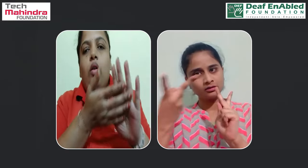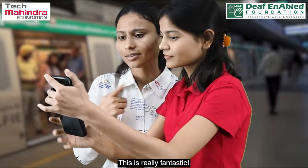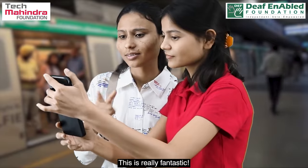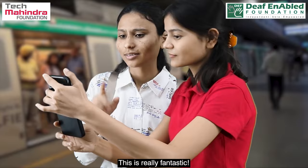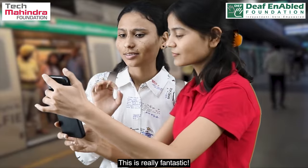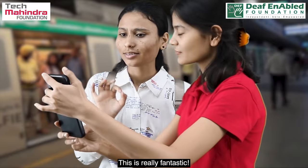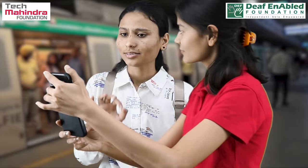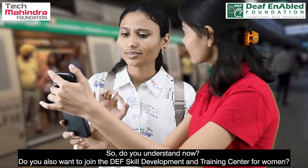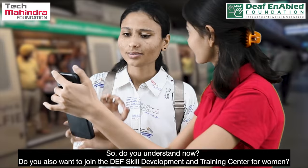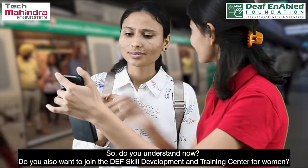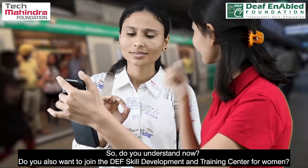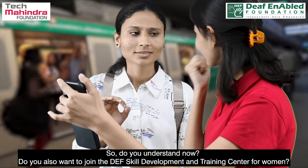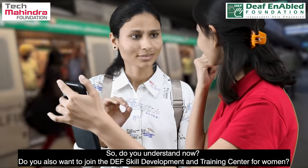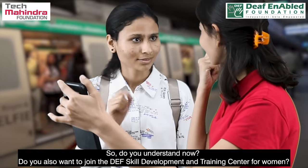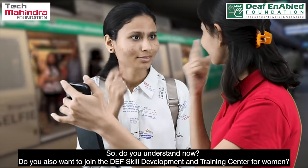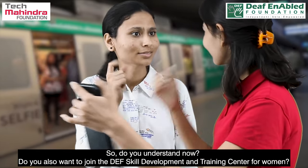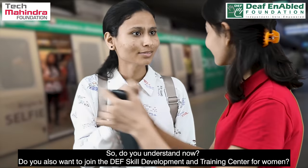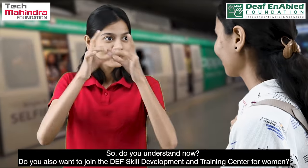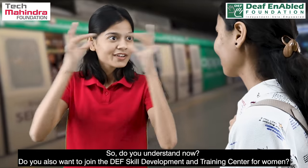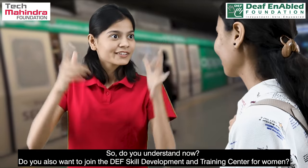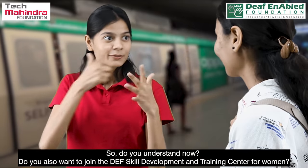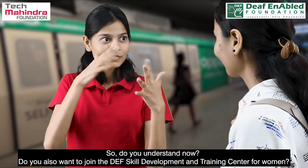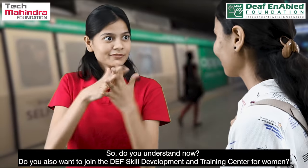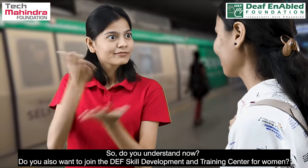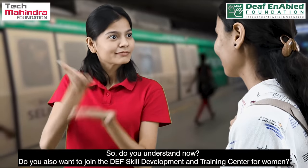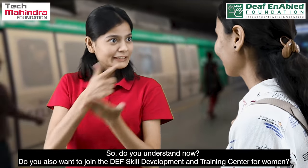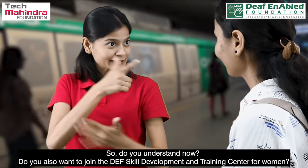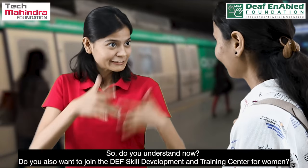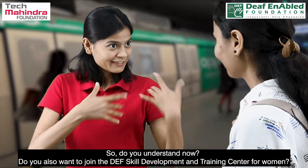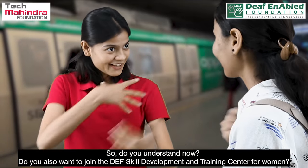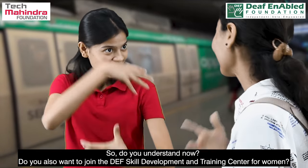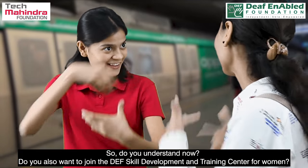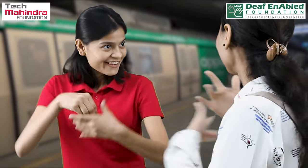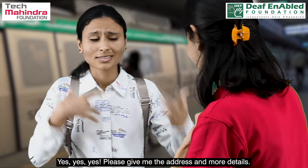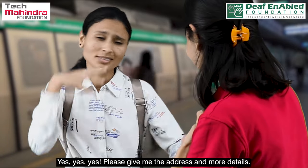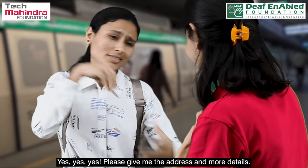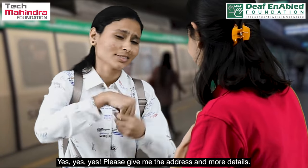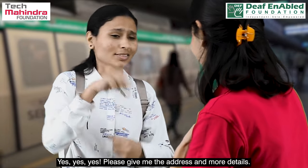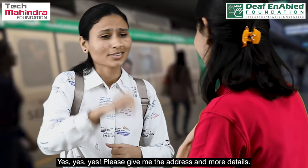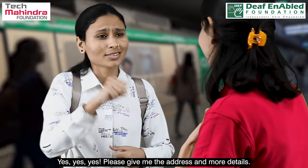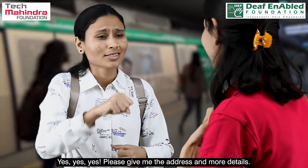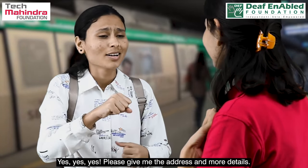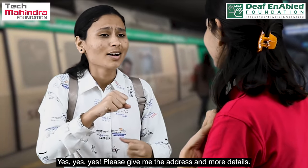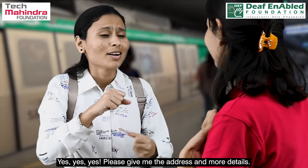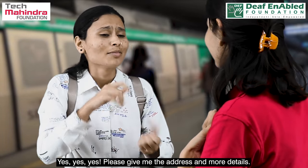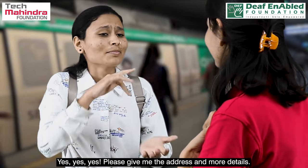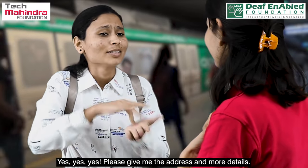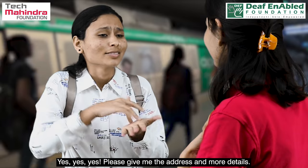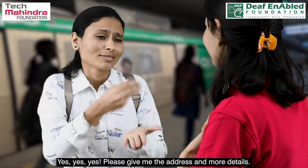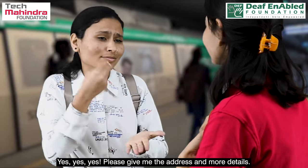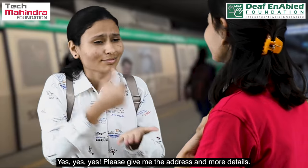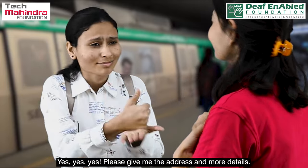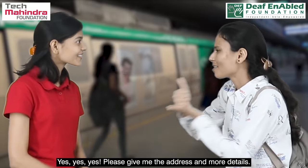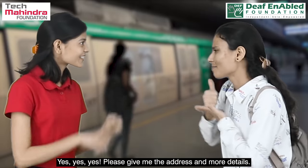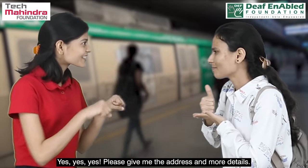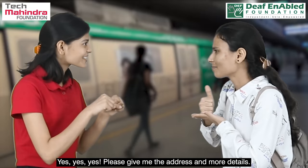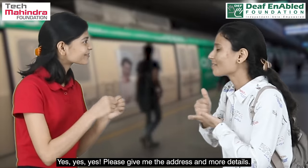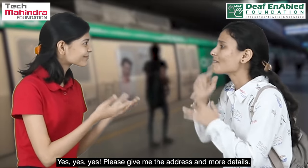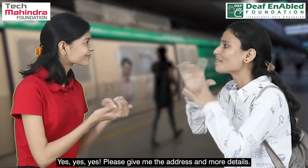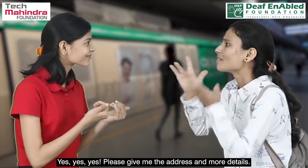This is really fantastic. So do you understand now? Do you also want to join DEF skill development training center for the women? Yes, yes, yes.